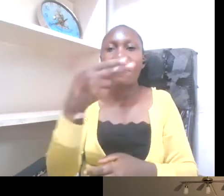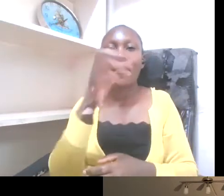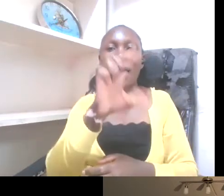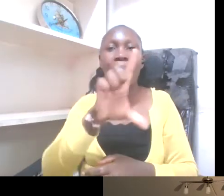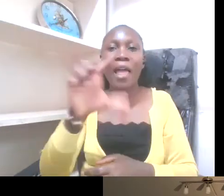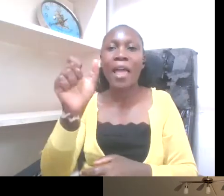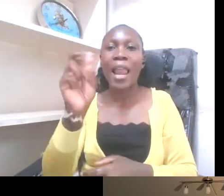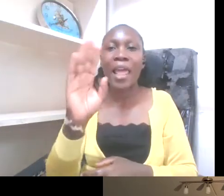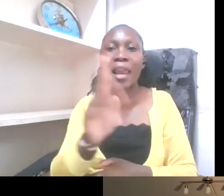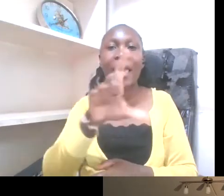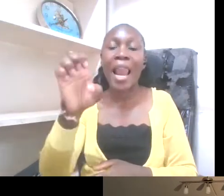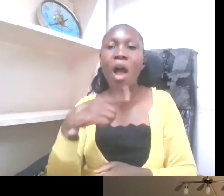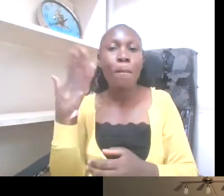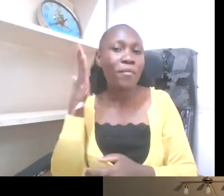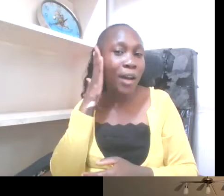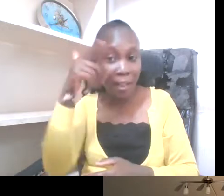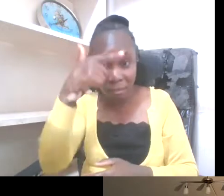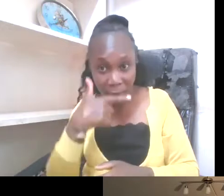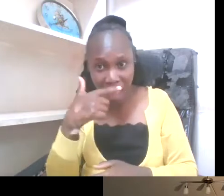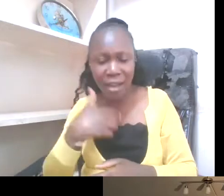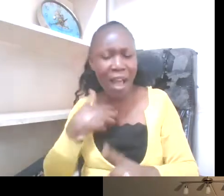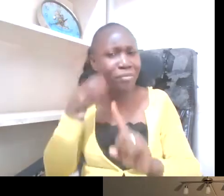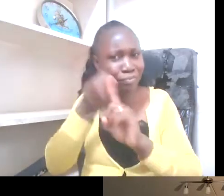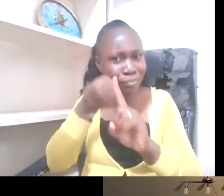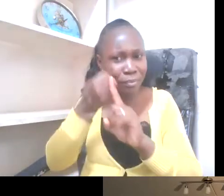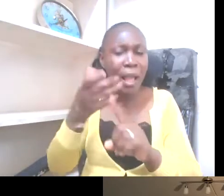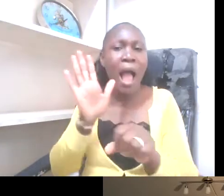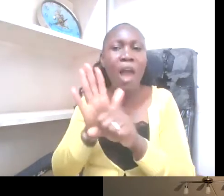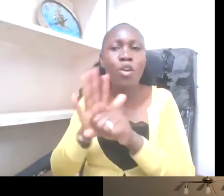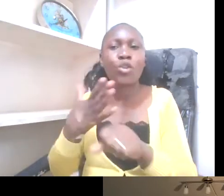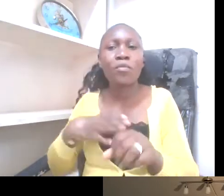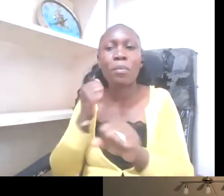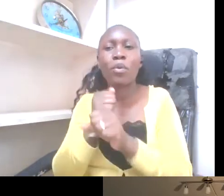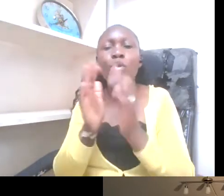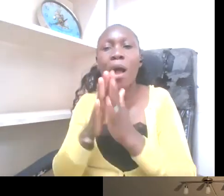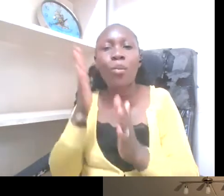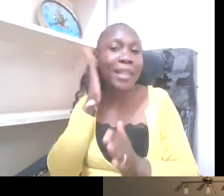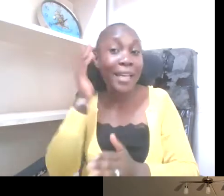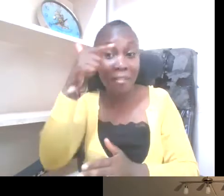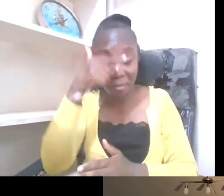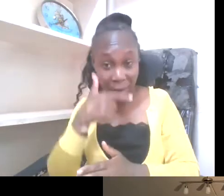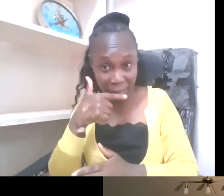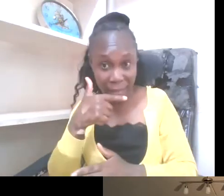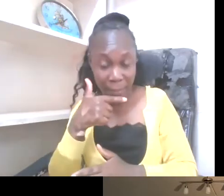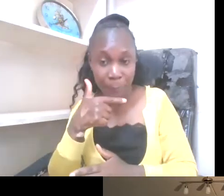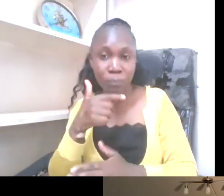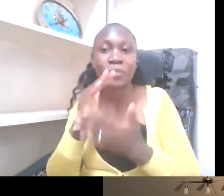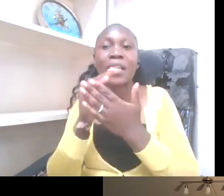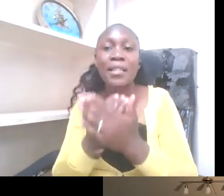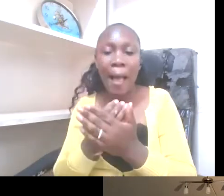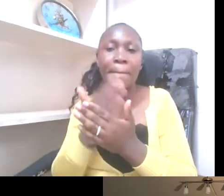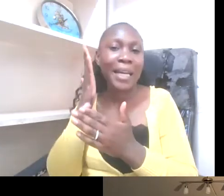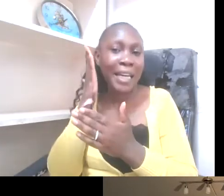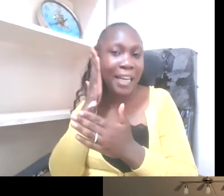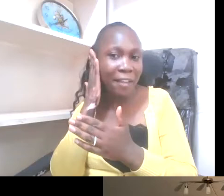of deaf people to also work with deaf blind people because deaf people also, you know, some of them happen to have the gift